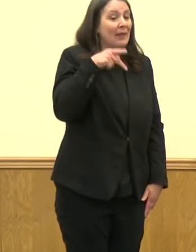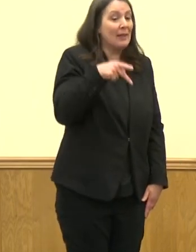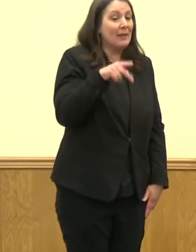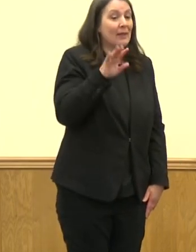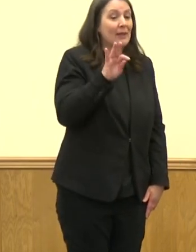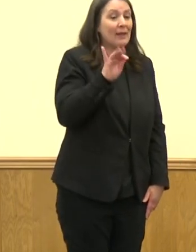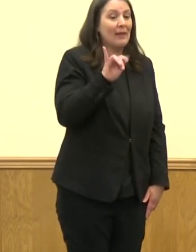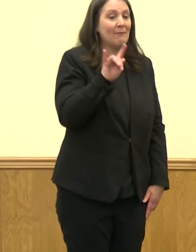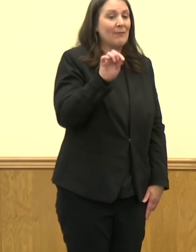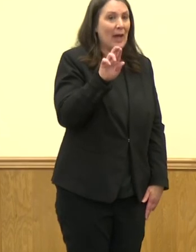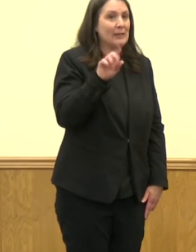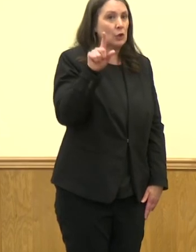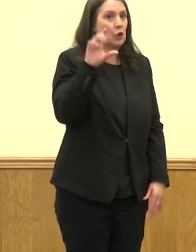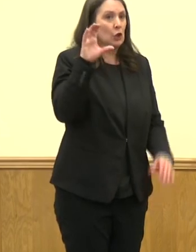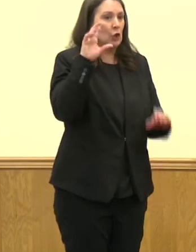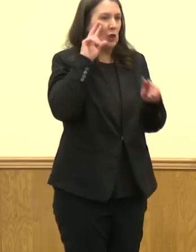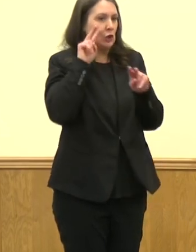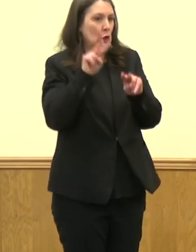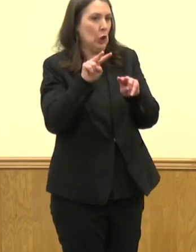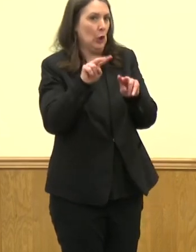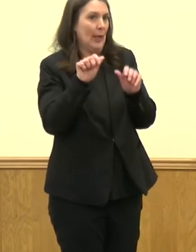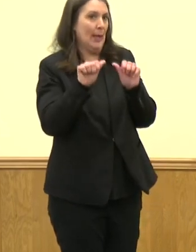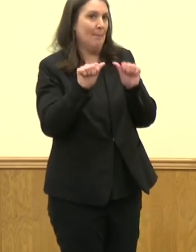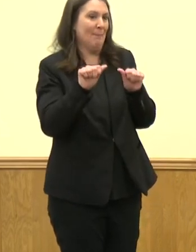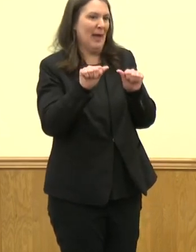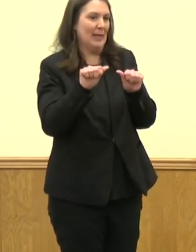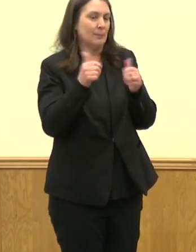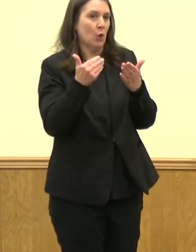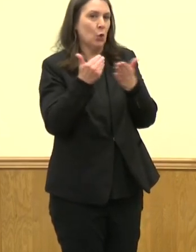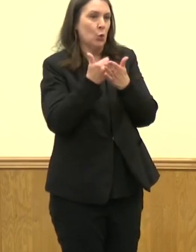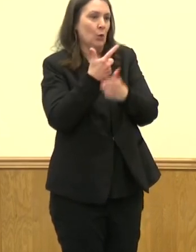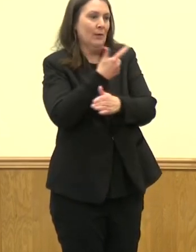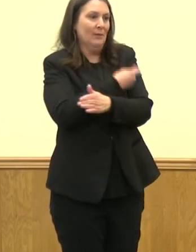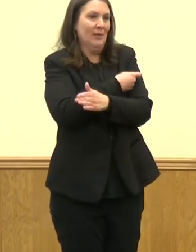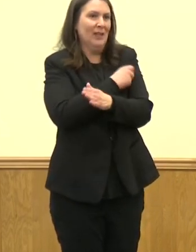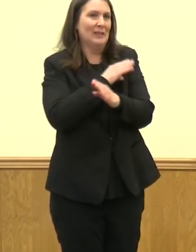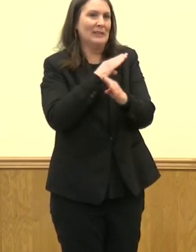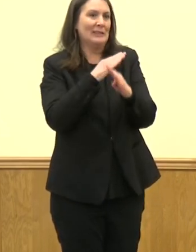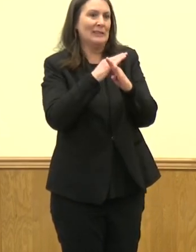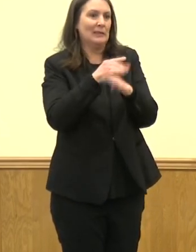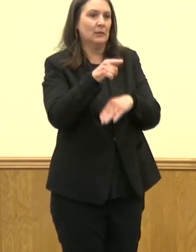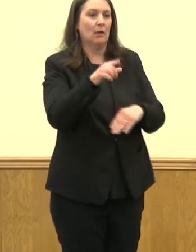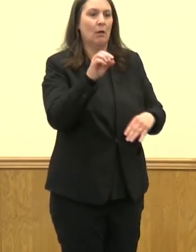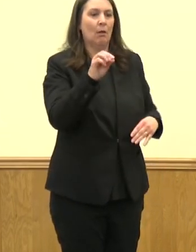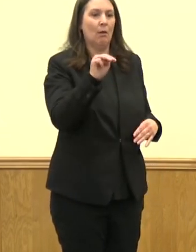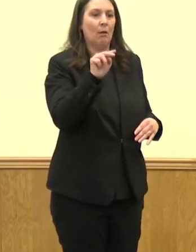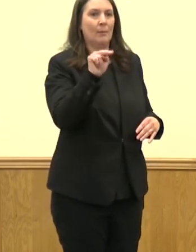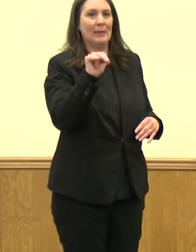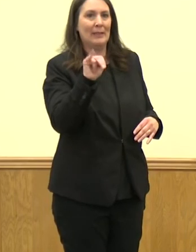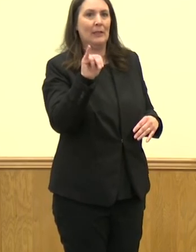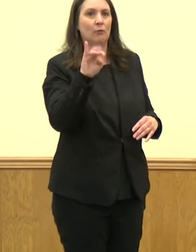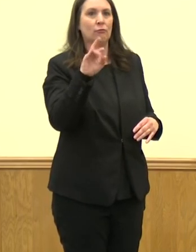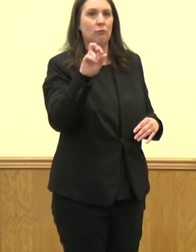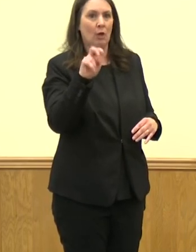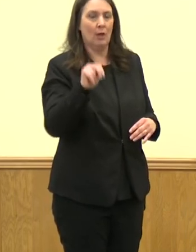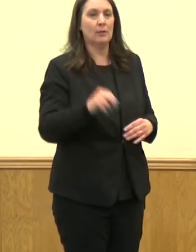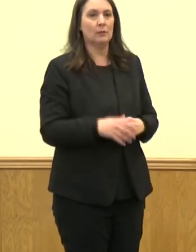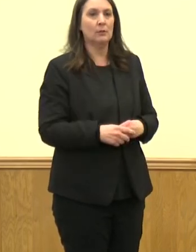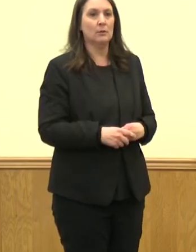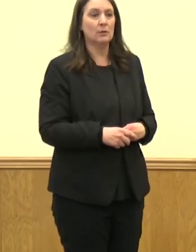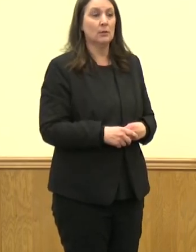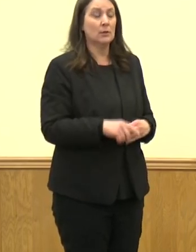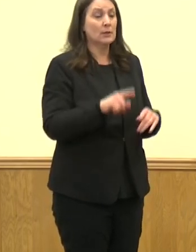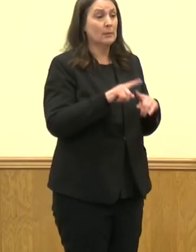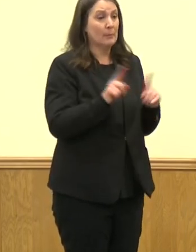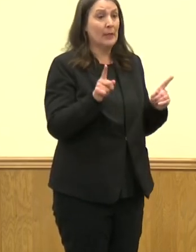specific Omicron variant to address, but, you know, I think this is going to be the next iteration of our vaccines is recognizing